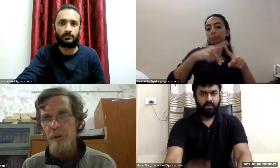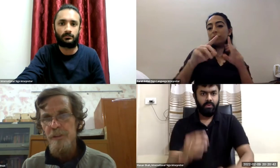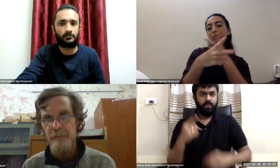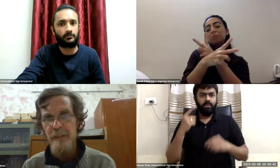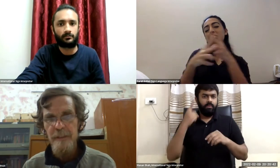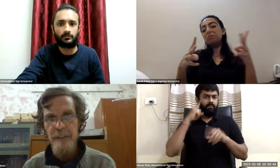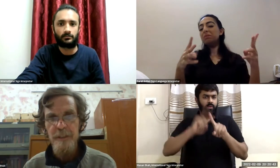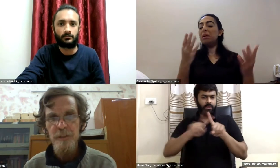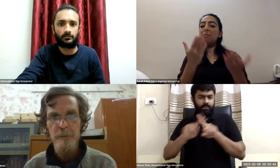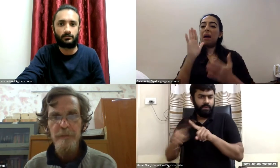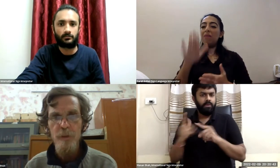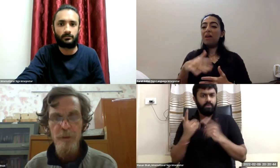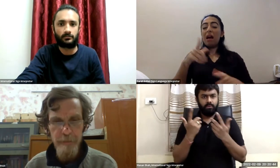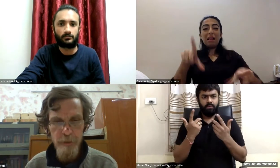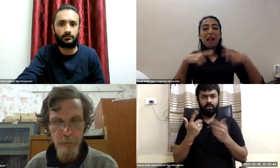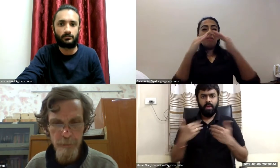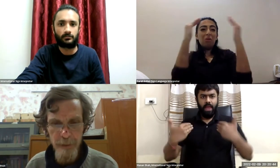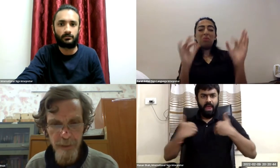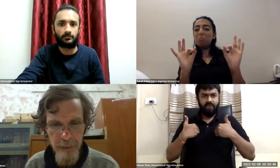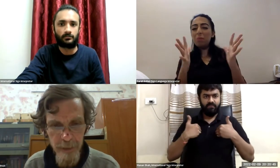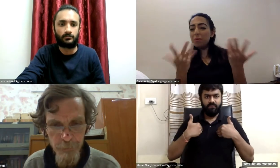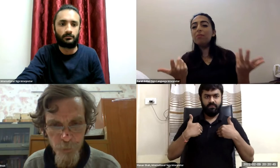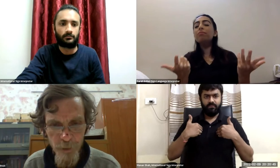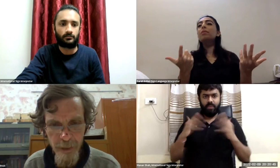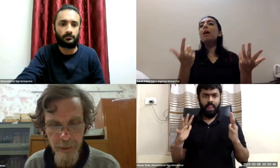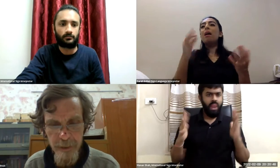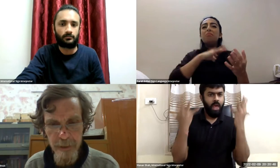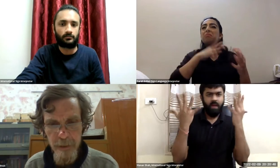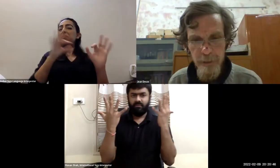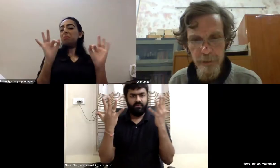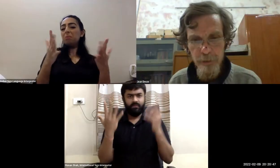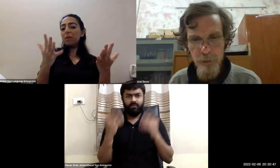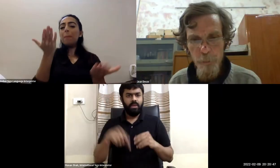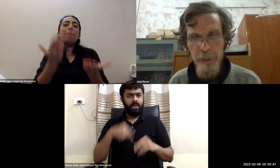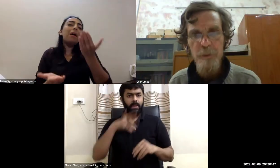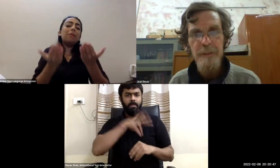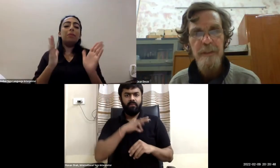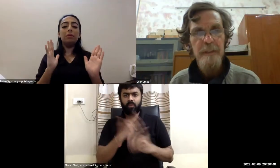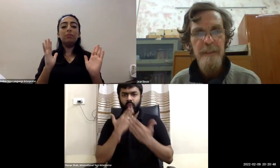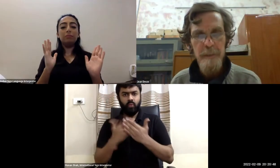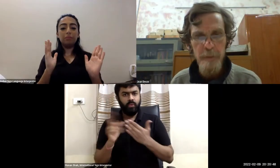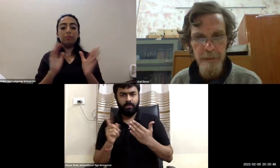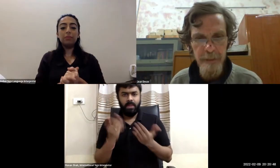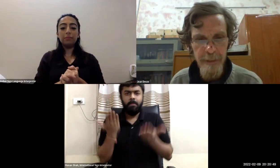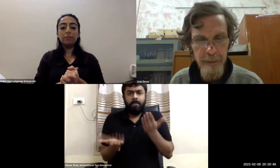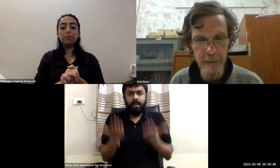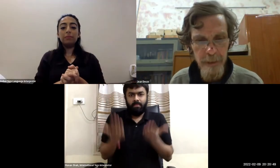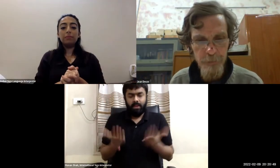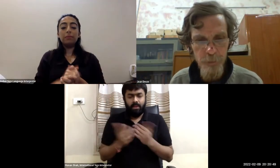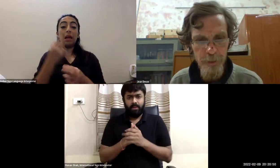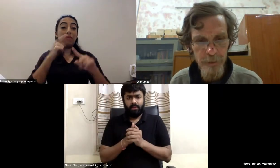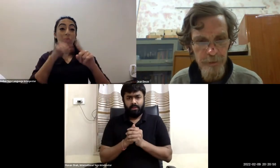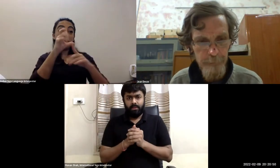worse living conditions you may have lower level of well-being if you are coping with disability than